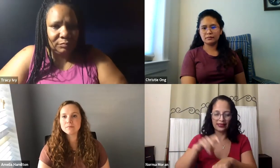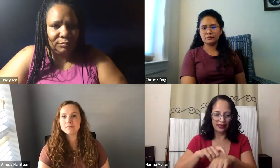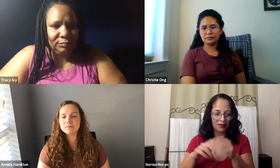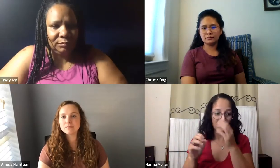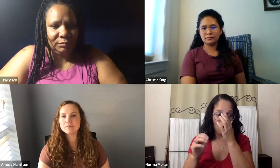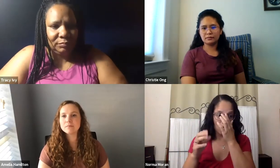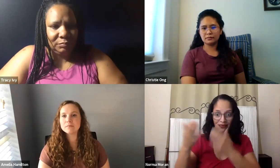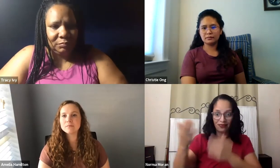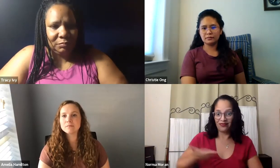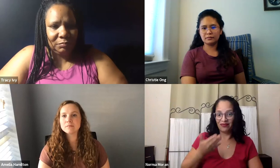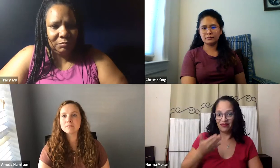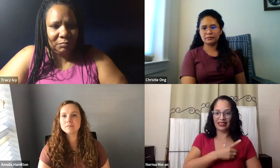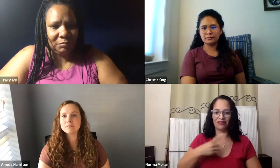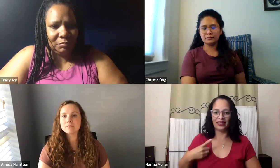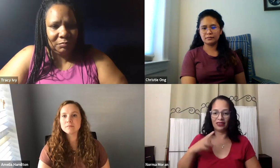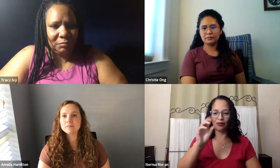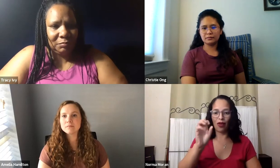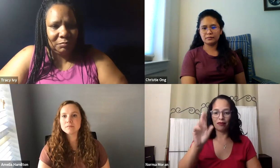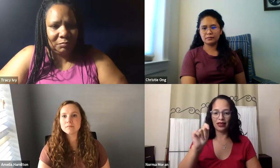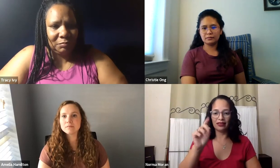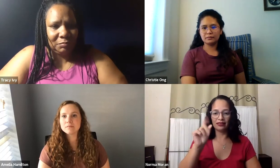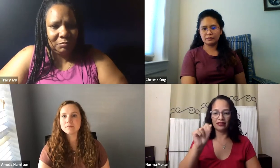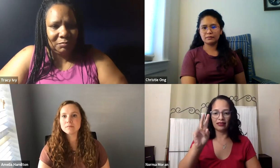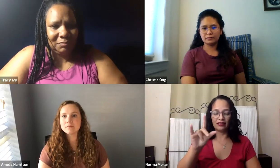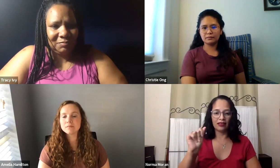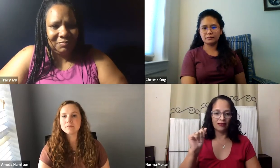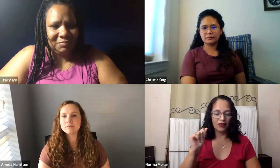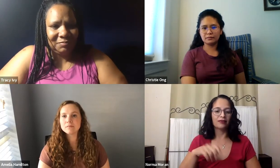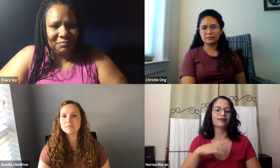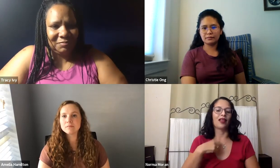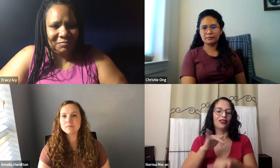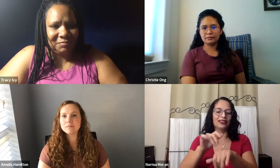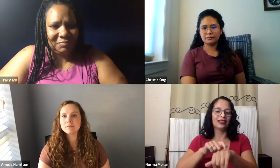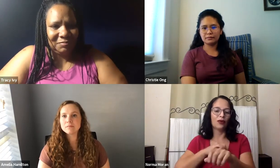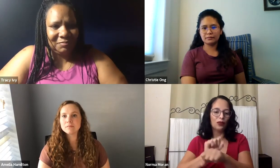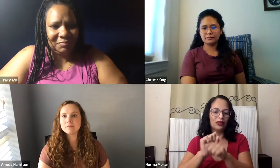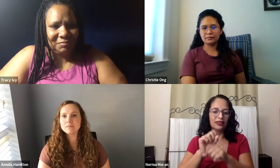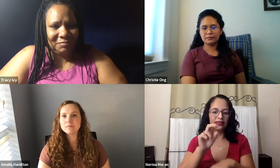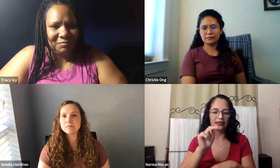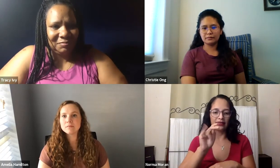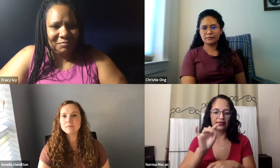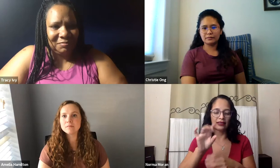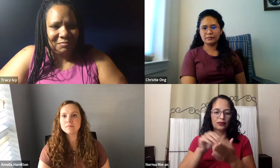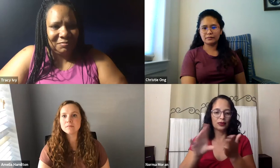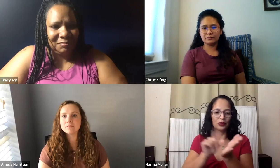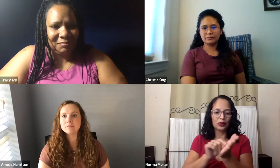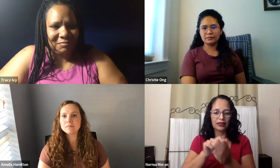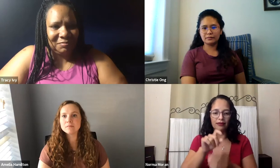restructuring at the university. And we invited Davila. And he, at that time, he was